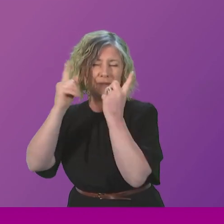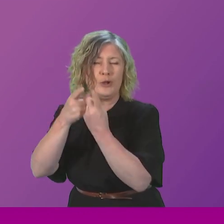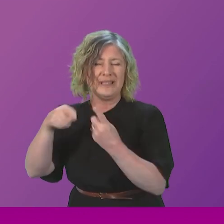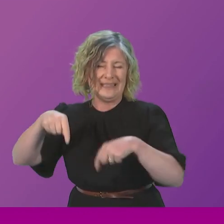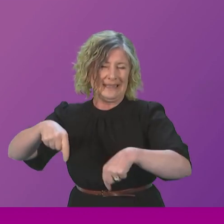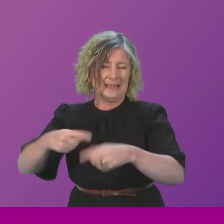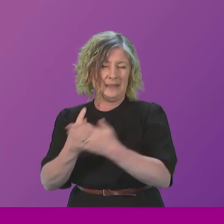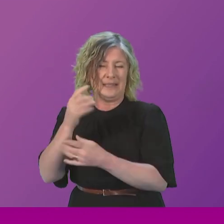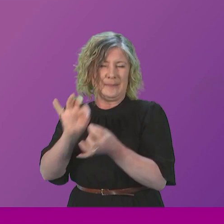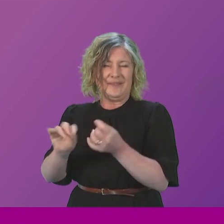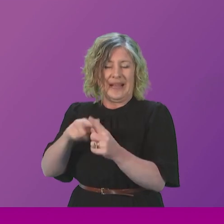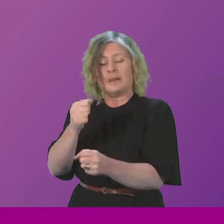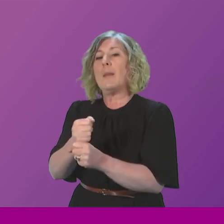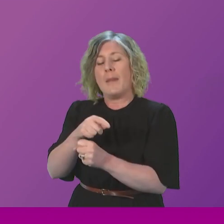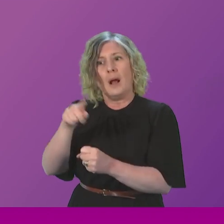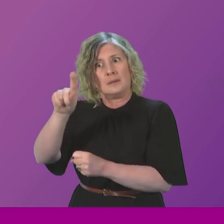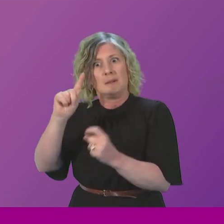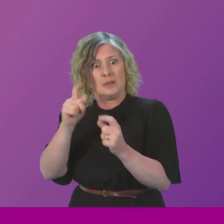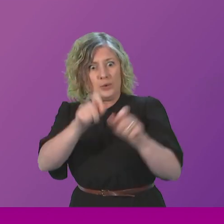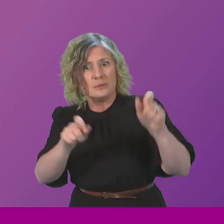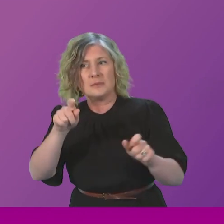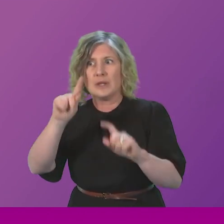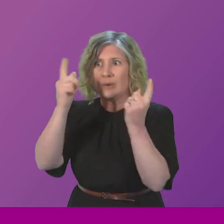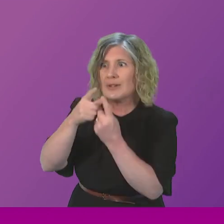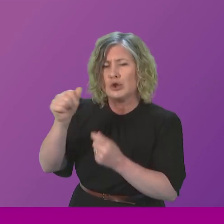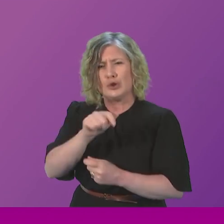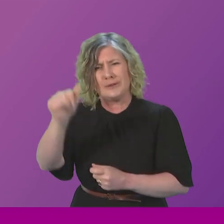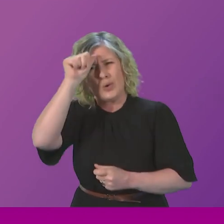responsibilities that they have in terms of students who are undoubtedly suffering.